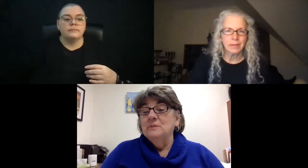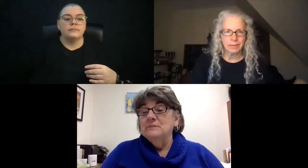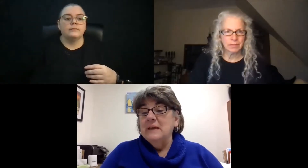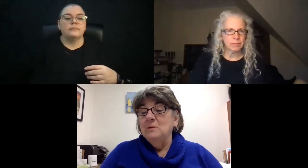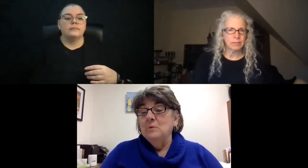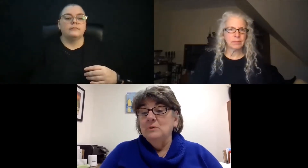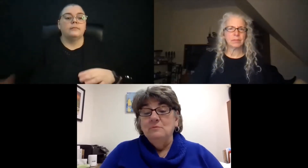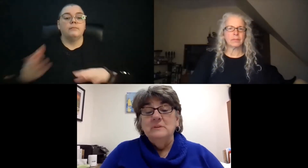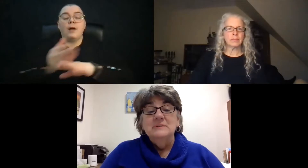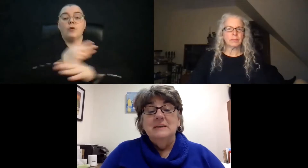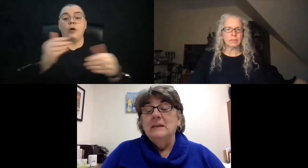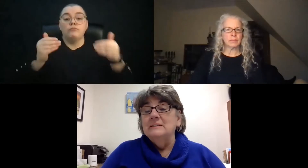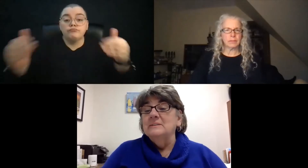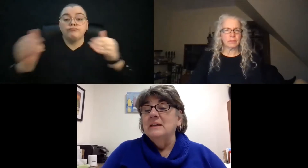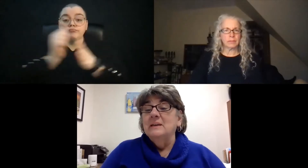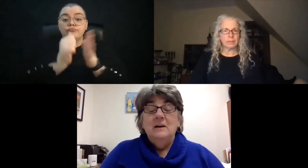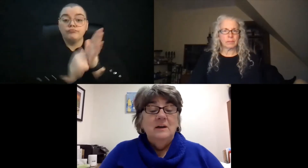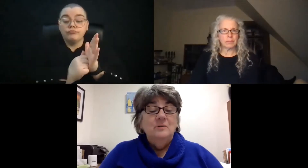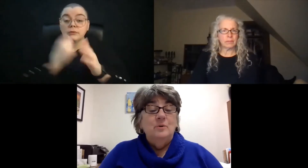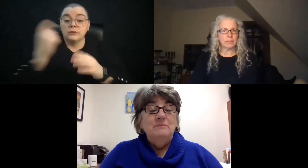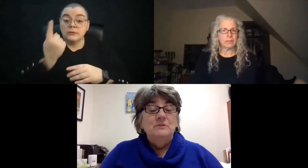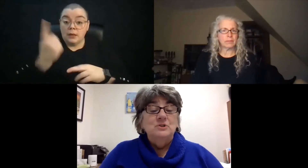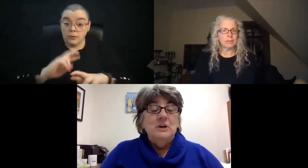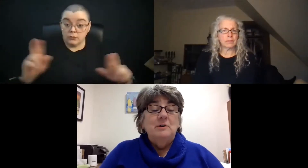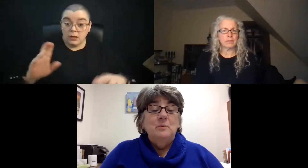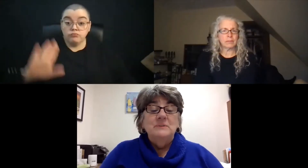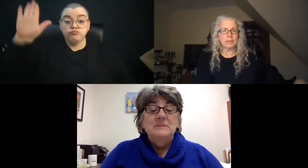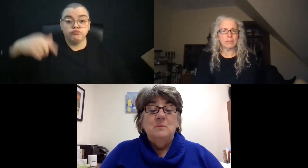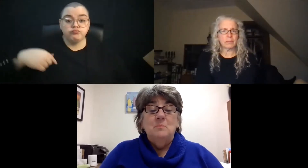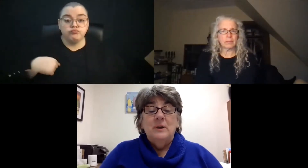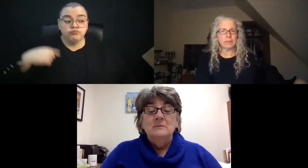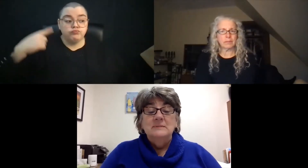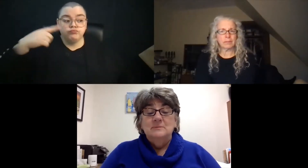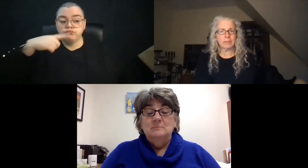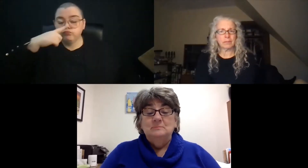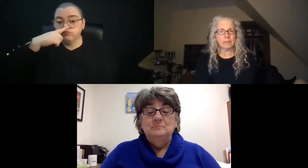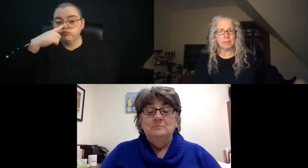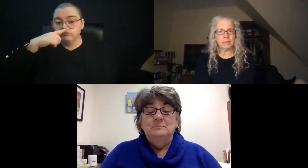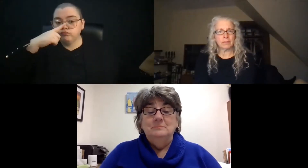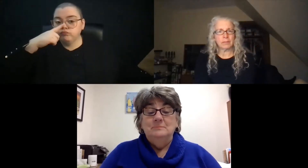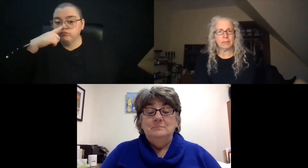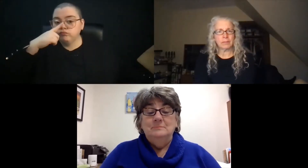wonder if there's anyone who feels they'd like to take it on or even share it with someone else.